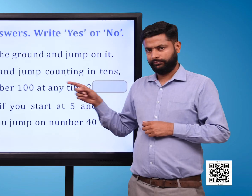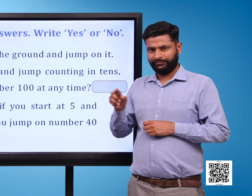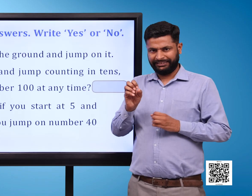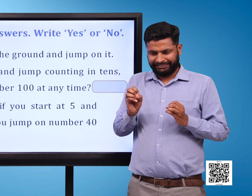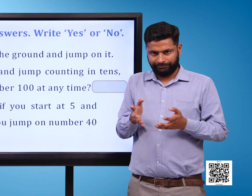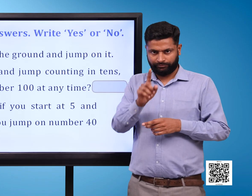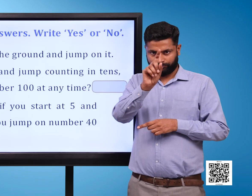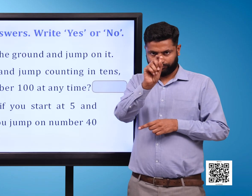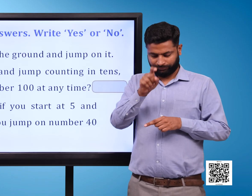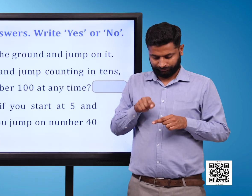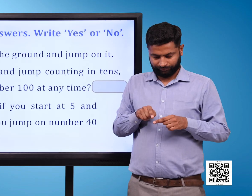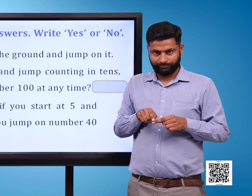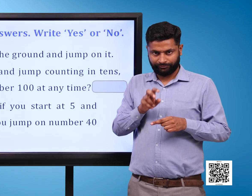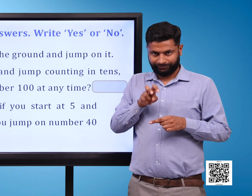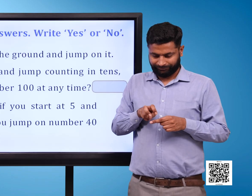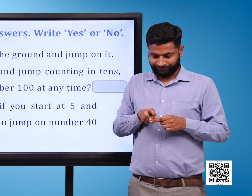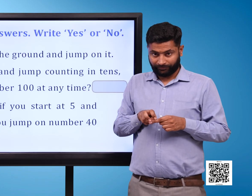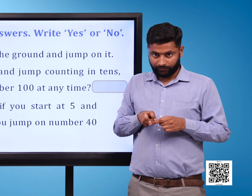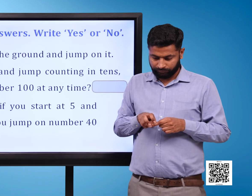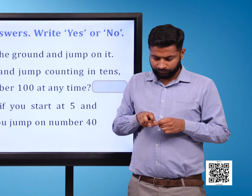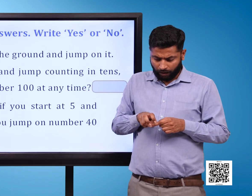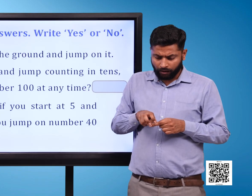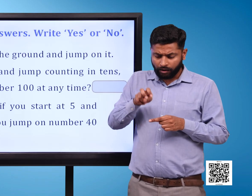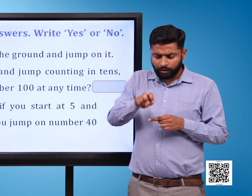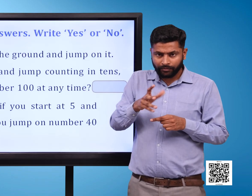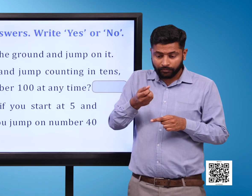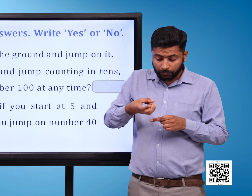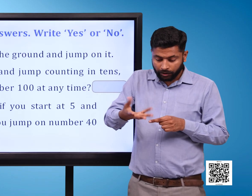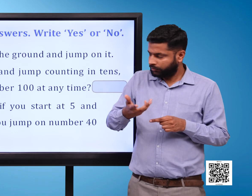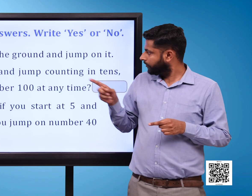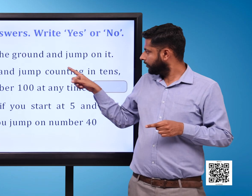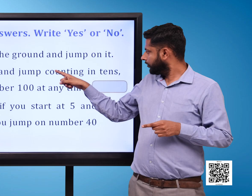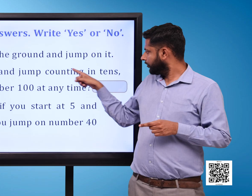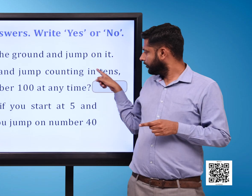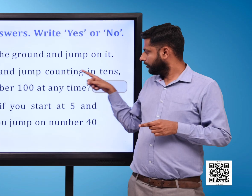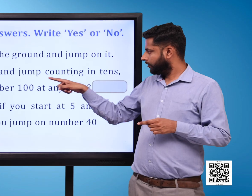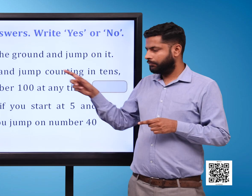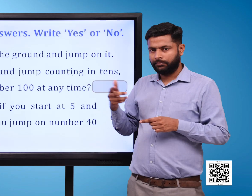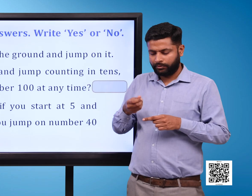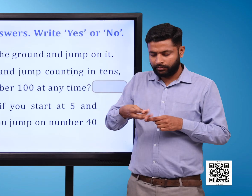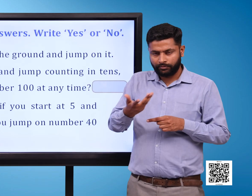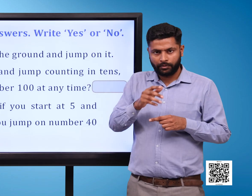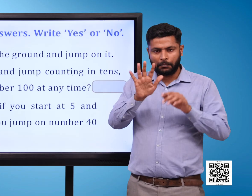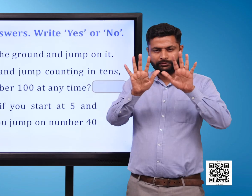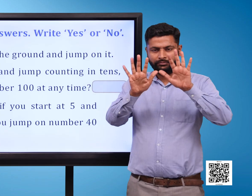If you start from 10 and jump counting in 10s Will you land on number 100 at any time?